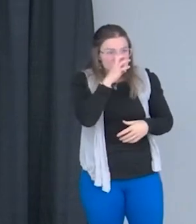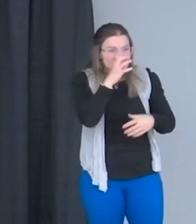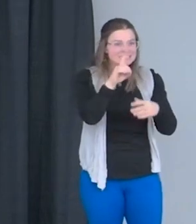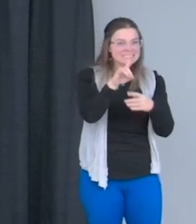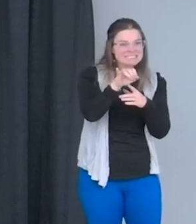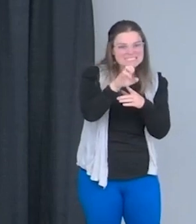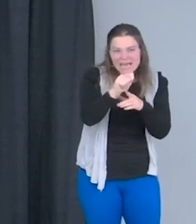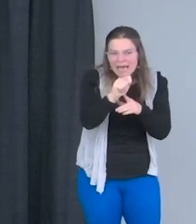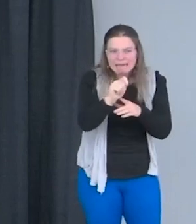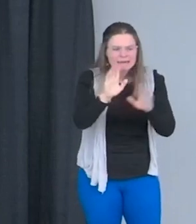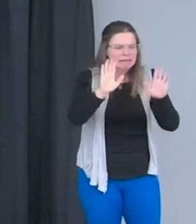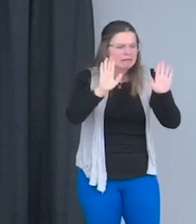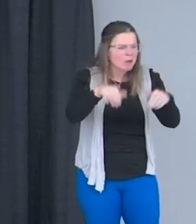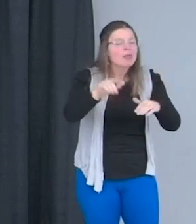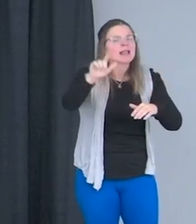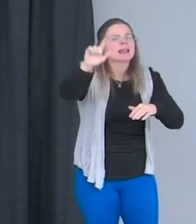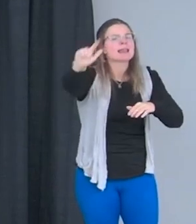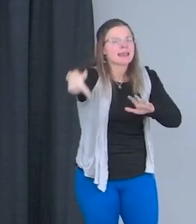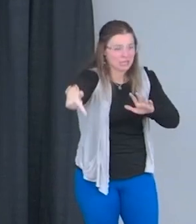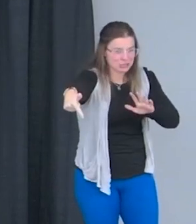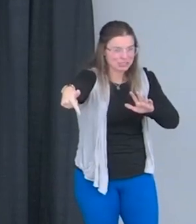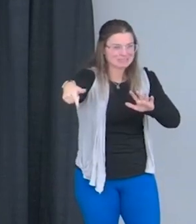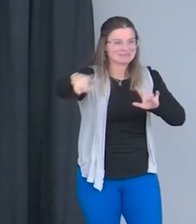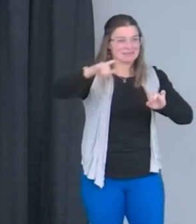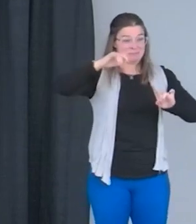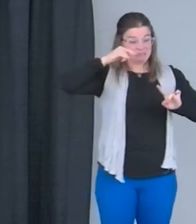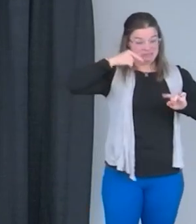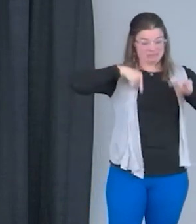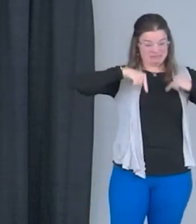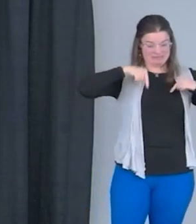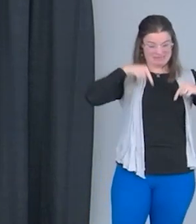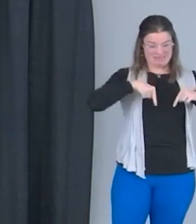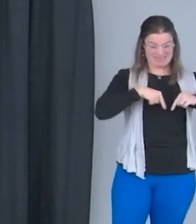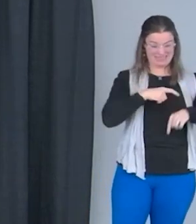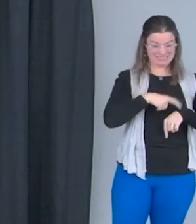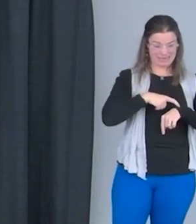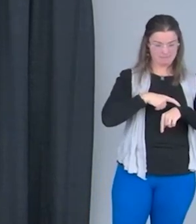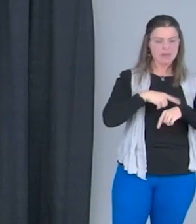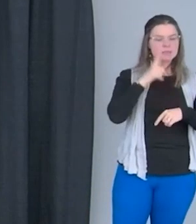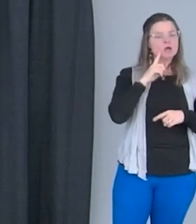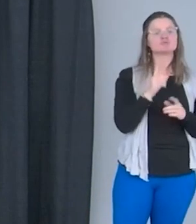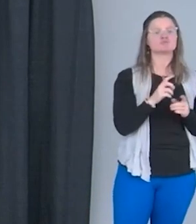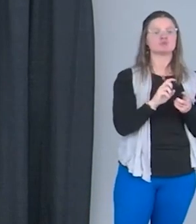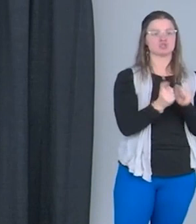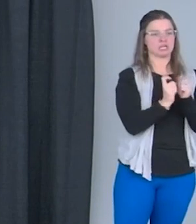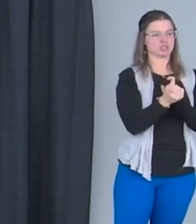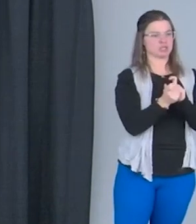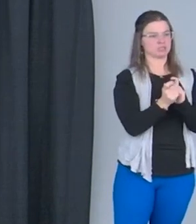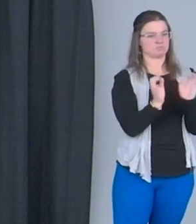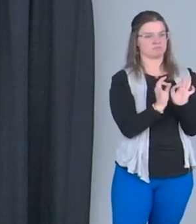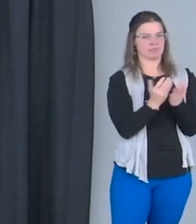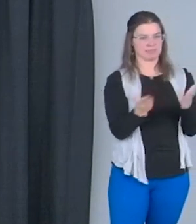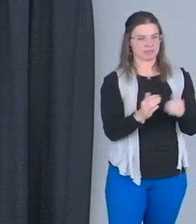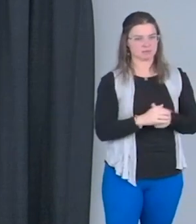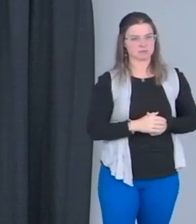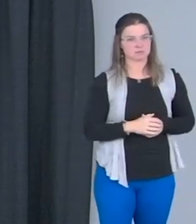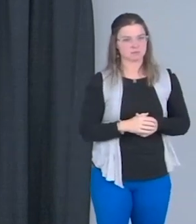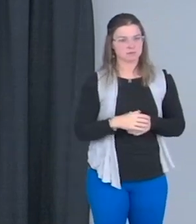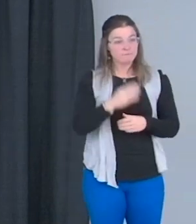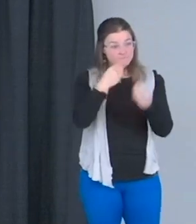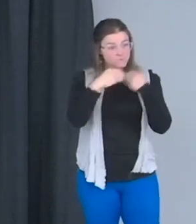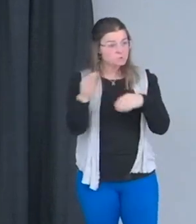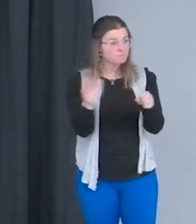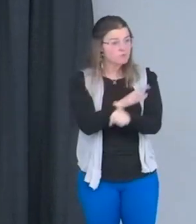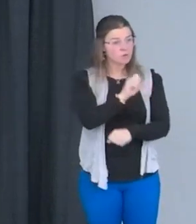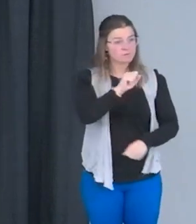diet that happened later on in life. But at this time, like, okay, let me just change certain things. I went from starchy foods to,